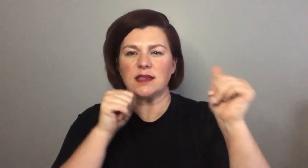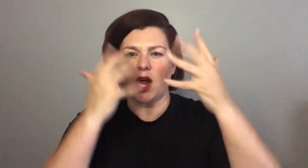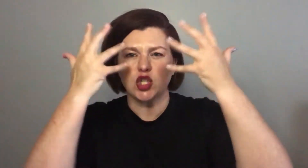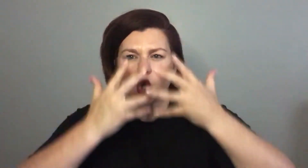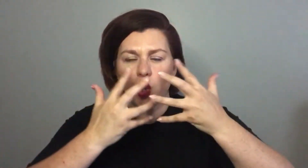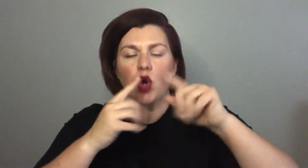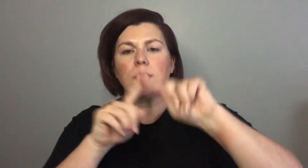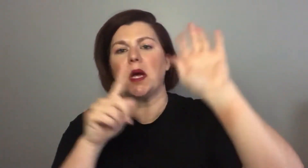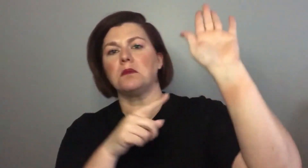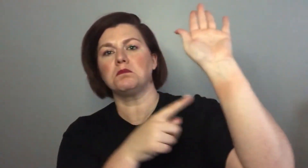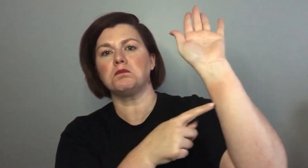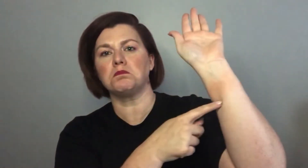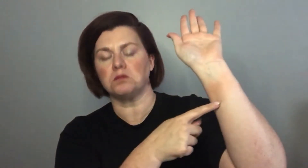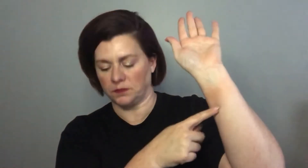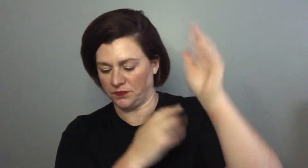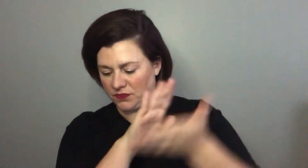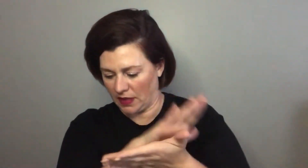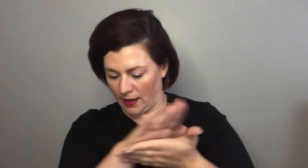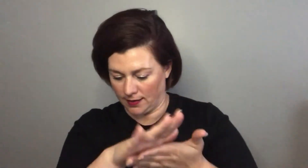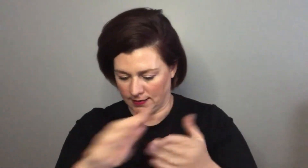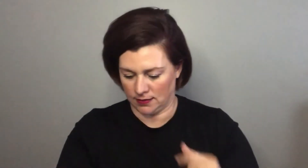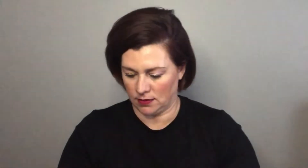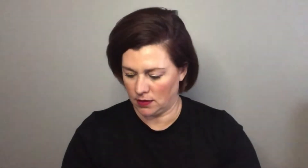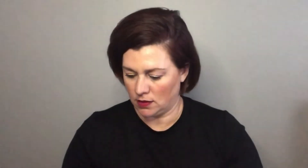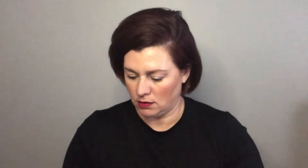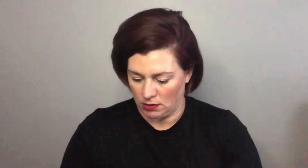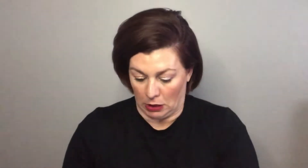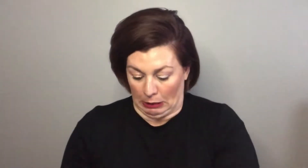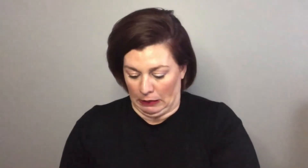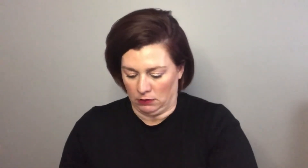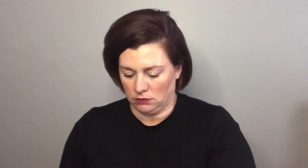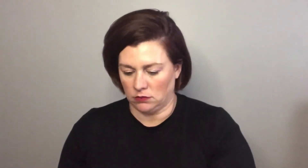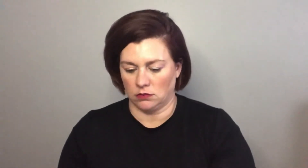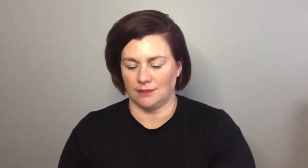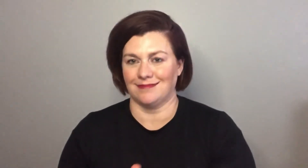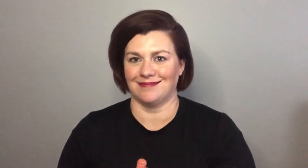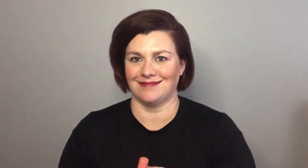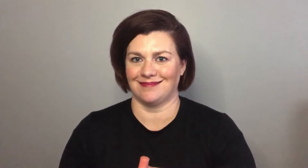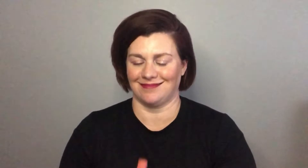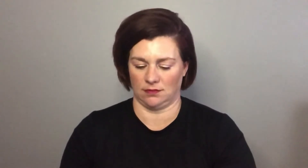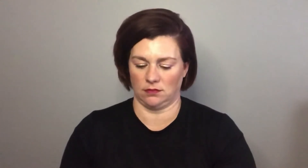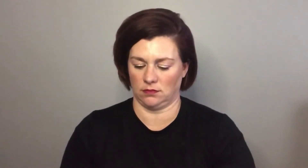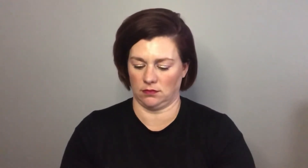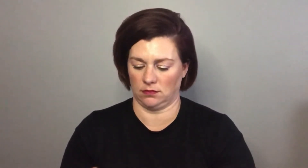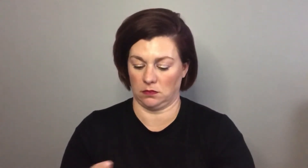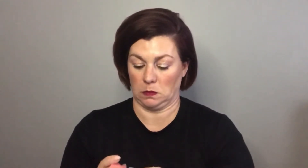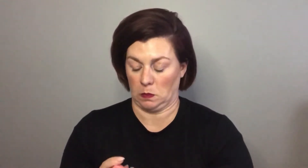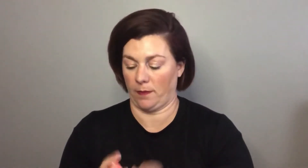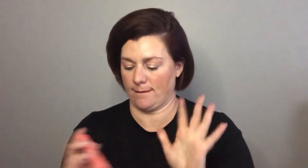it's not too dark it's just really really lovely almost dropped it there